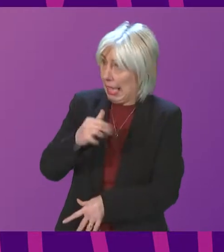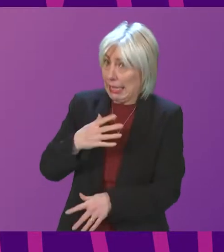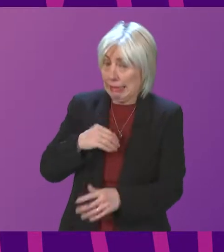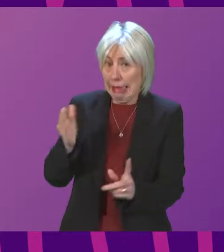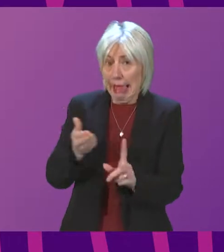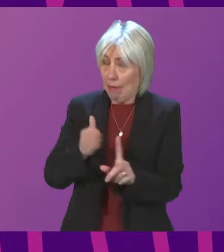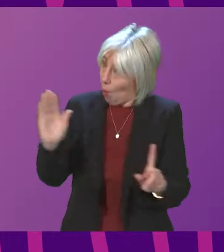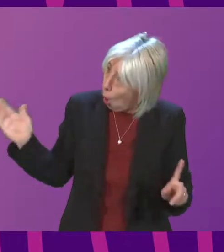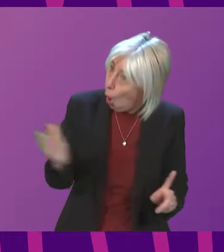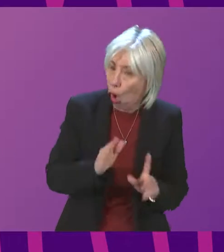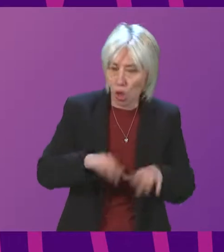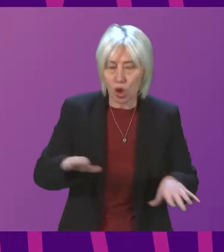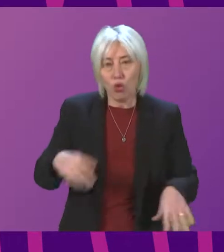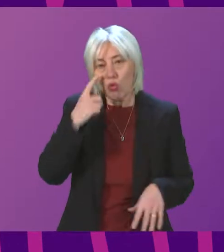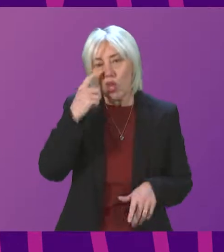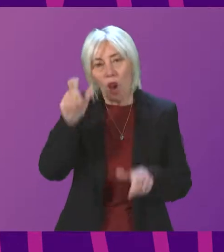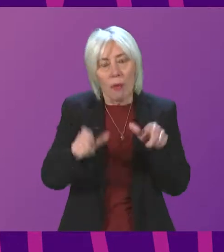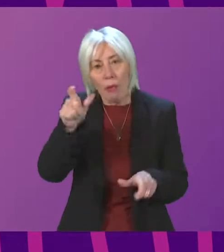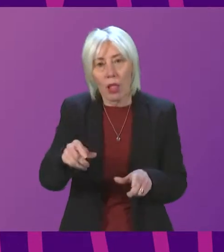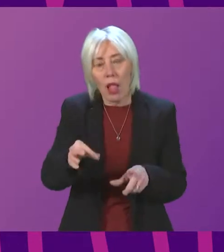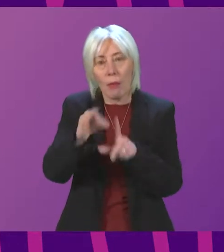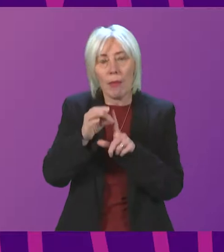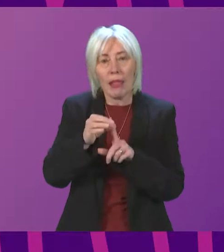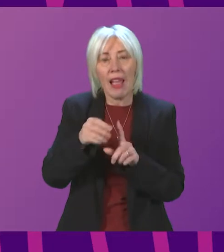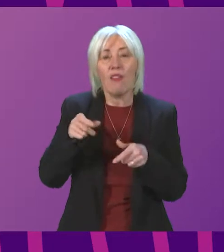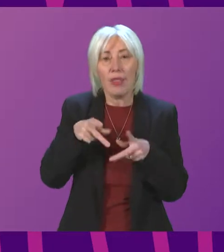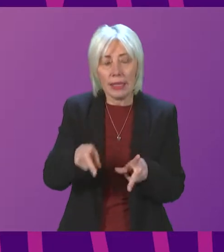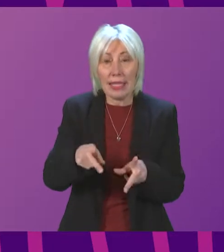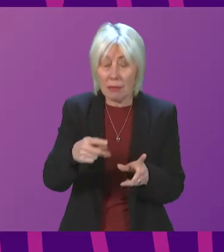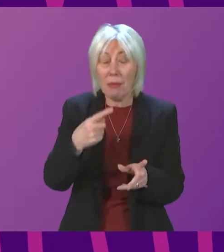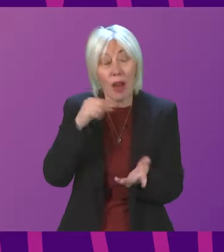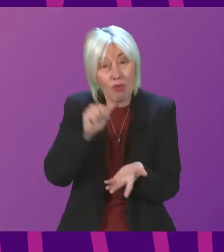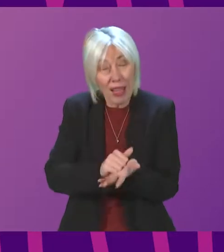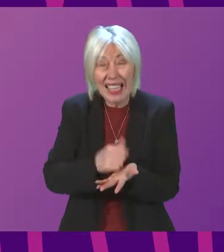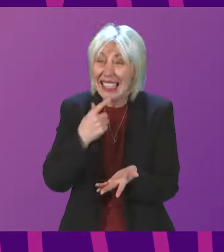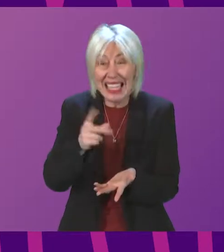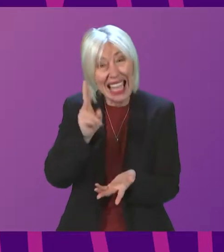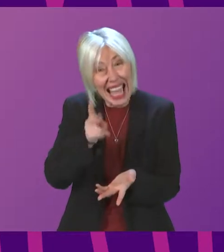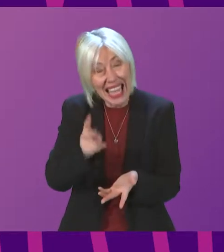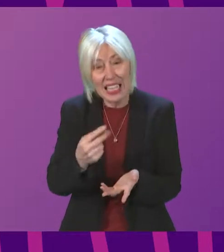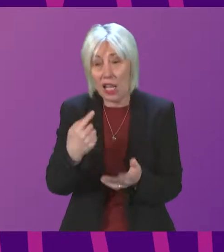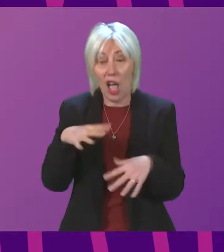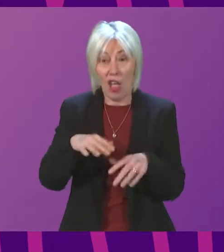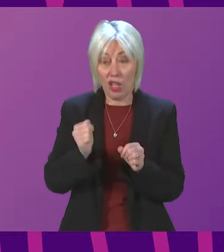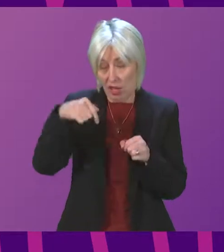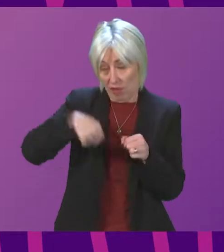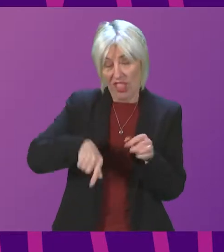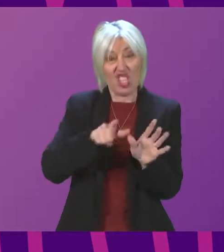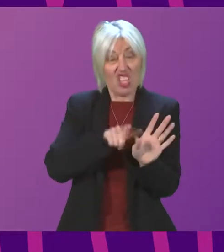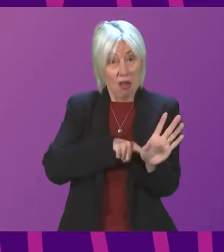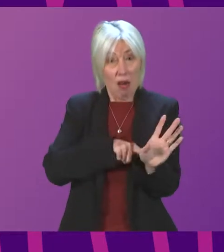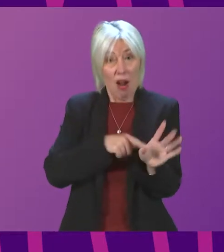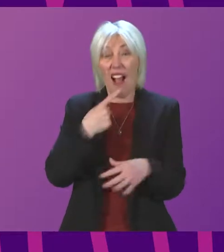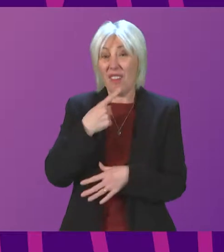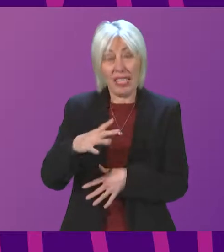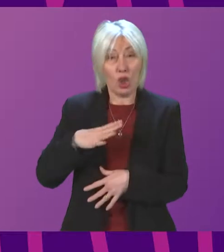sign up to the scheme, but I will reiterate to Mr Bibby some of the challenges we faced at the start of this year, rather, in my response to Graeme Simpson. I have